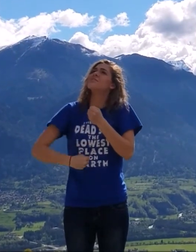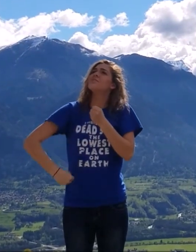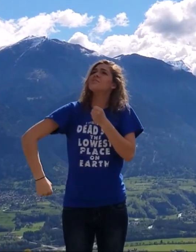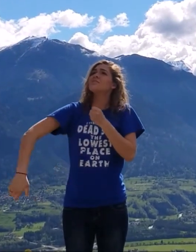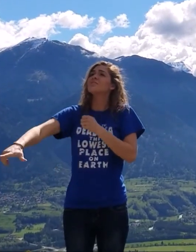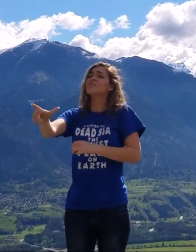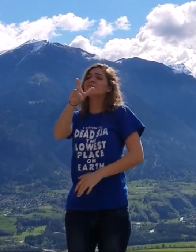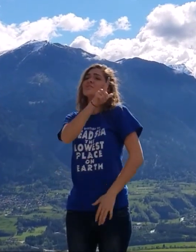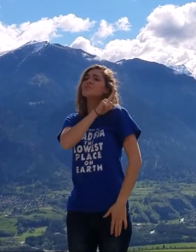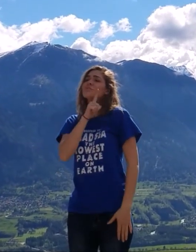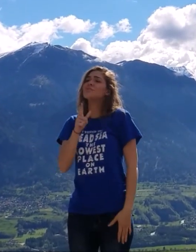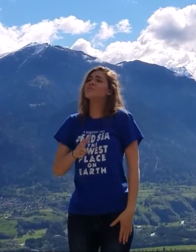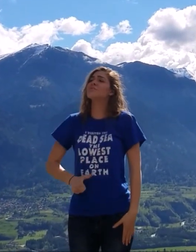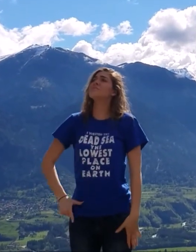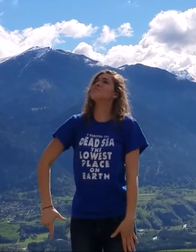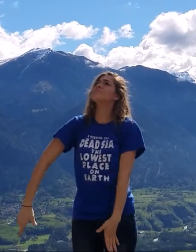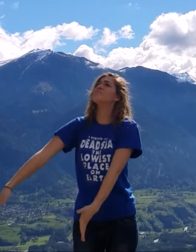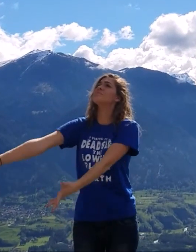Lord, unto me